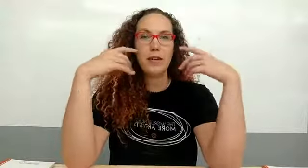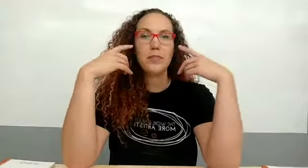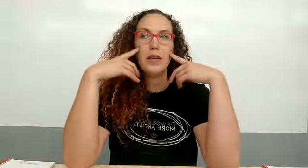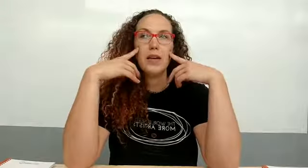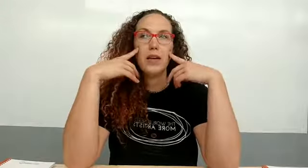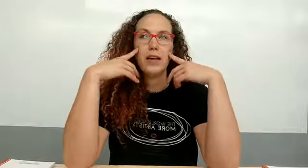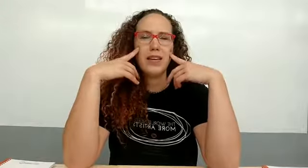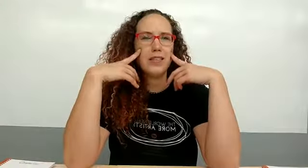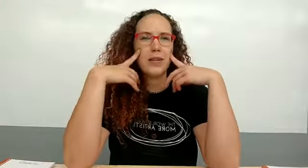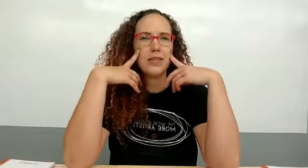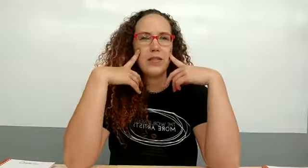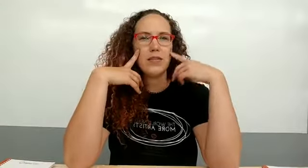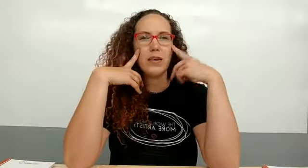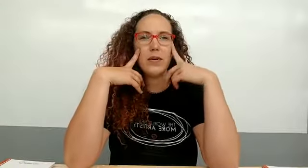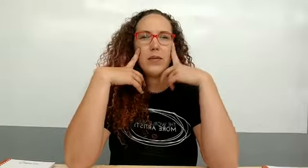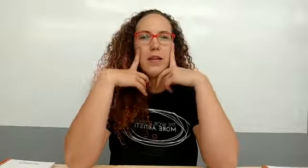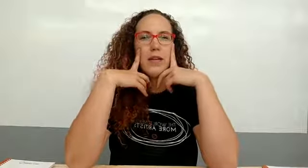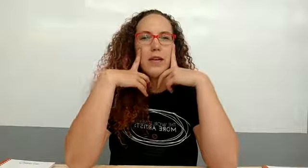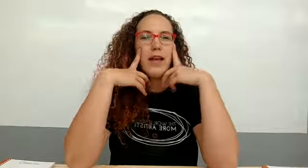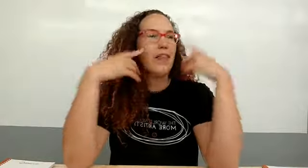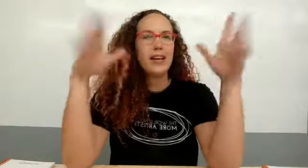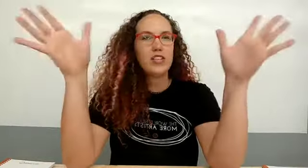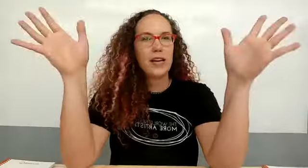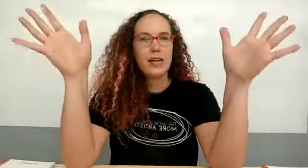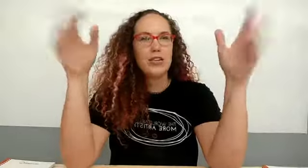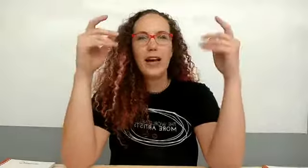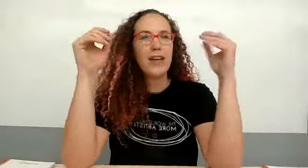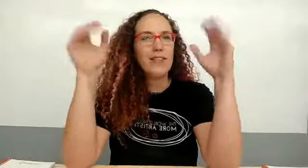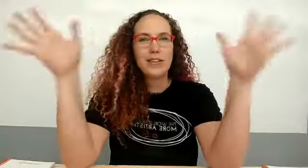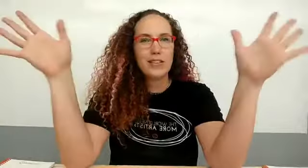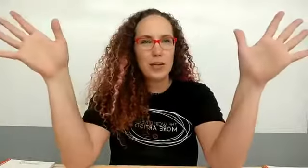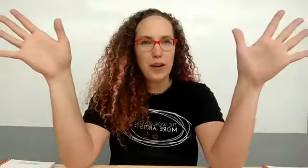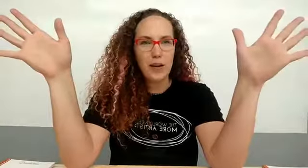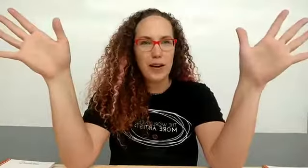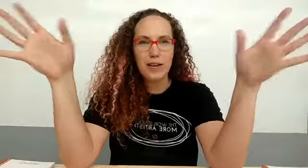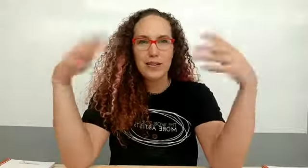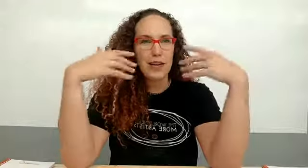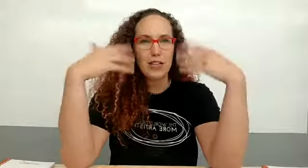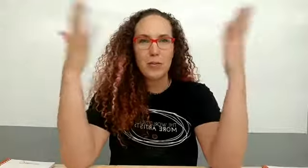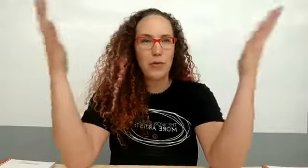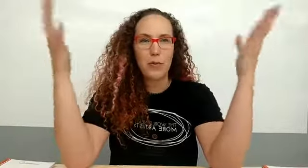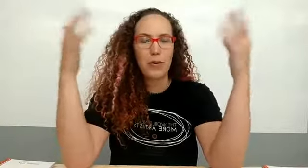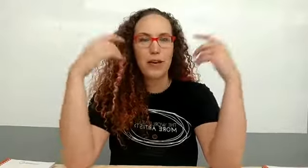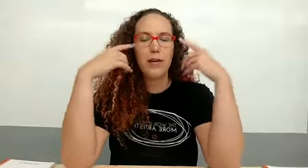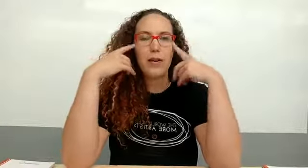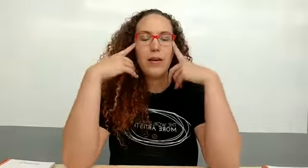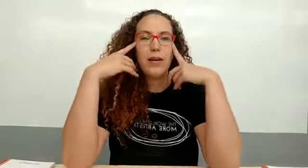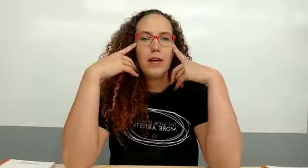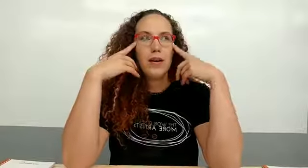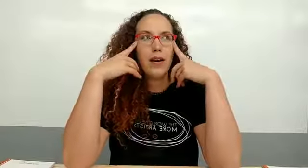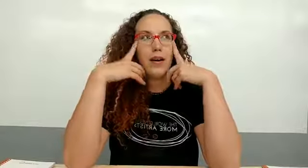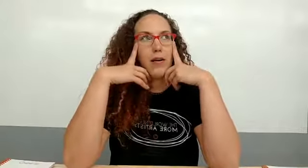i think 27 is what i went with that could change i haven't looked at shipping you guys i just pull numbers out um